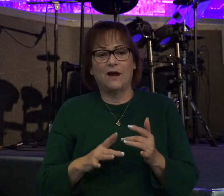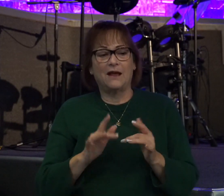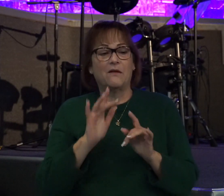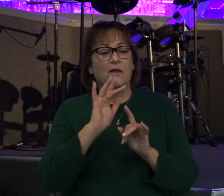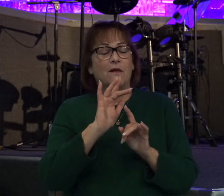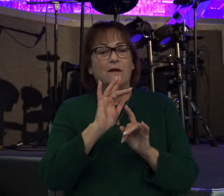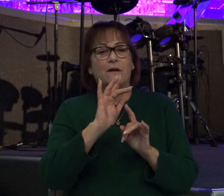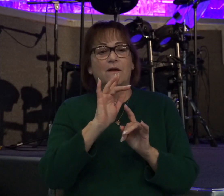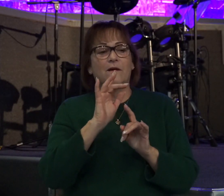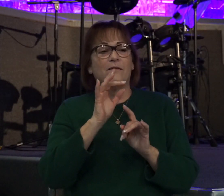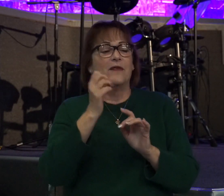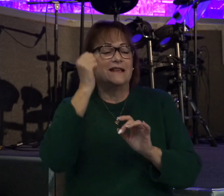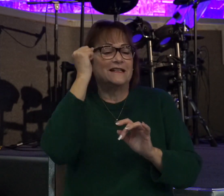Okay? They lead the charge.